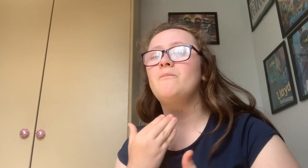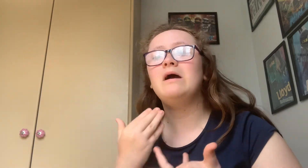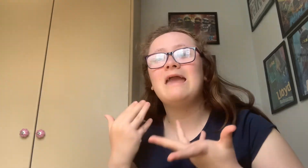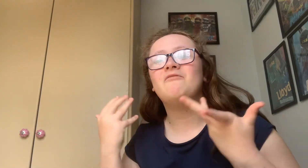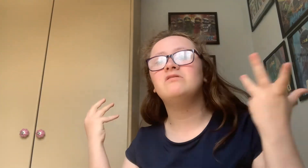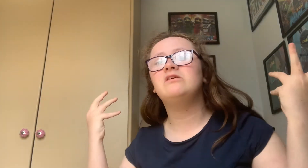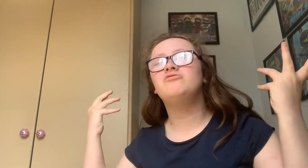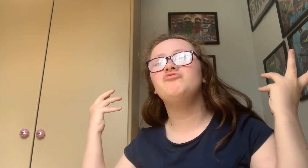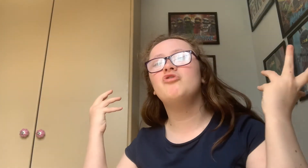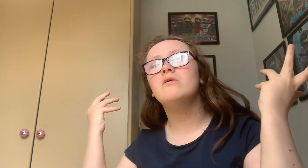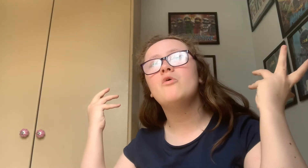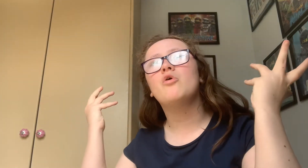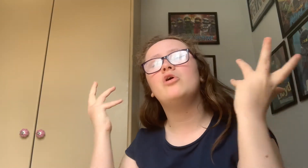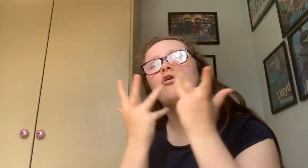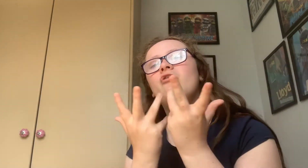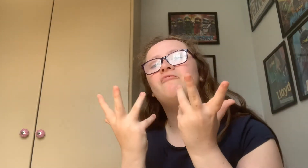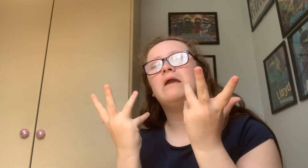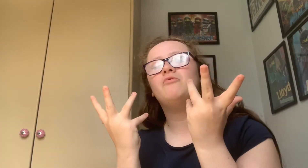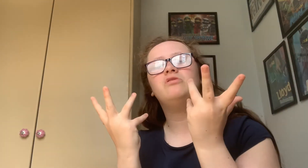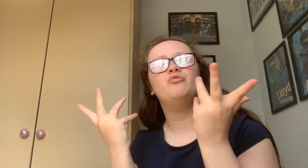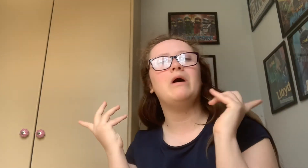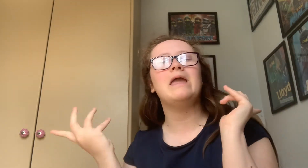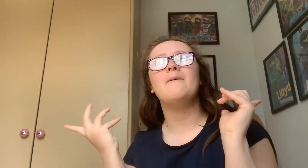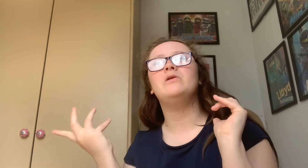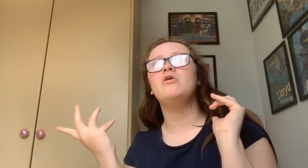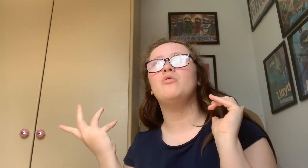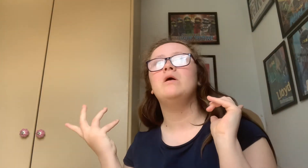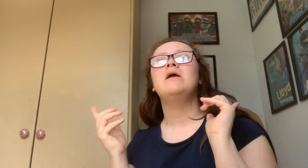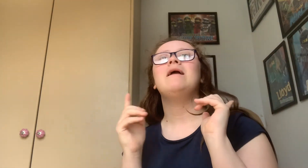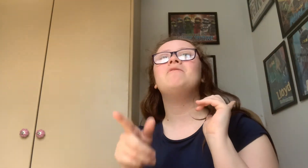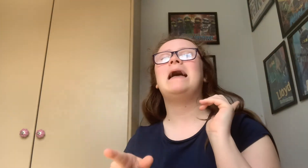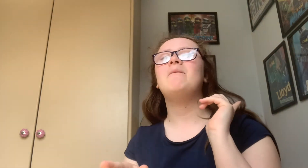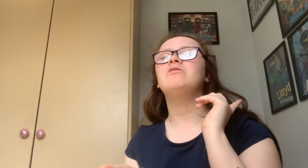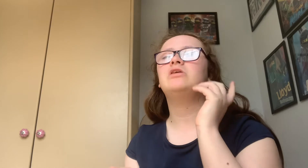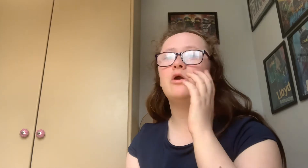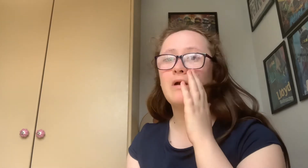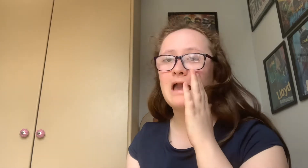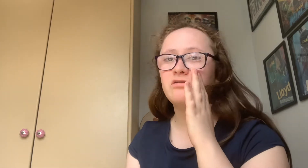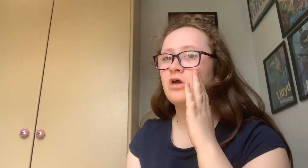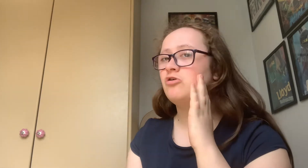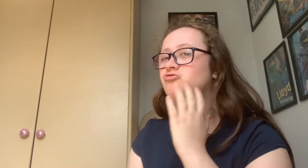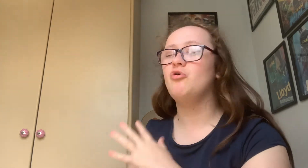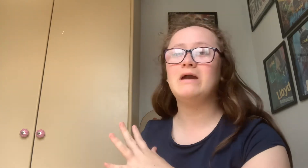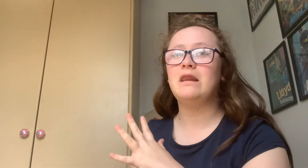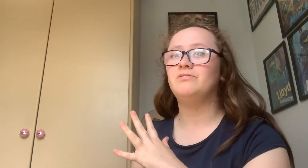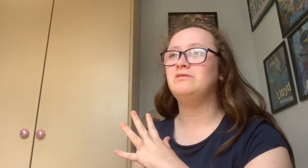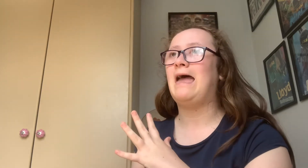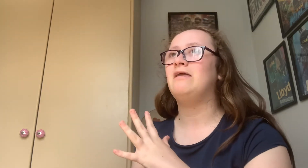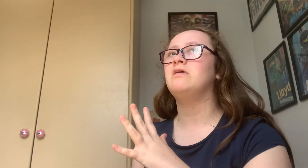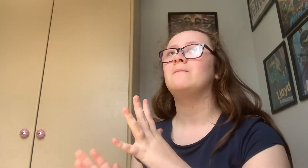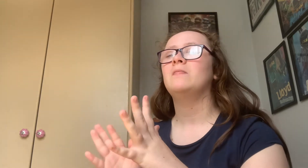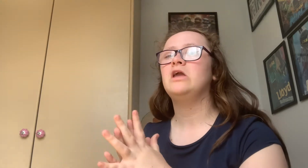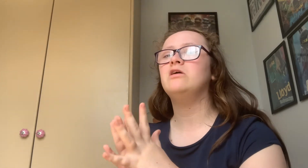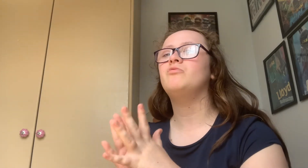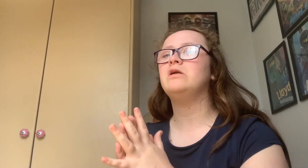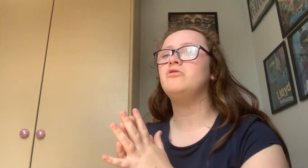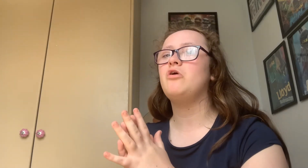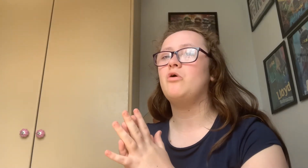by give us this normal clothing, which is white and blue if it happens to you guys don't get upset Here's what you do